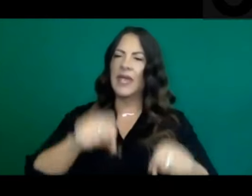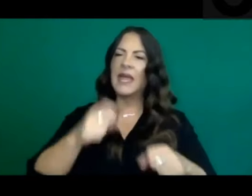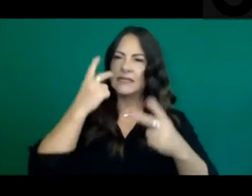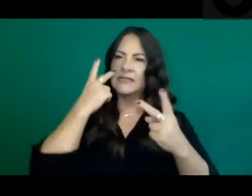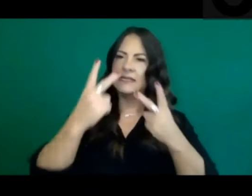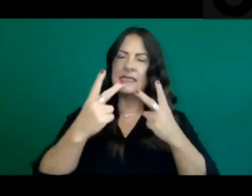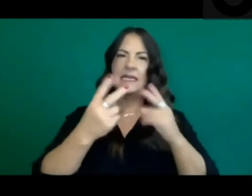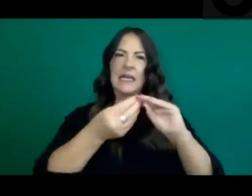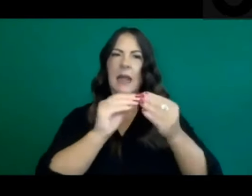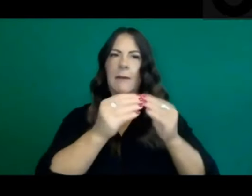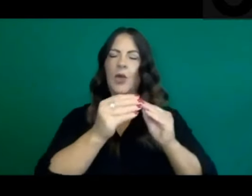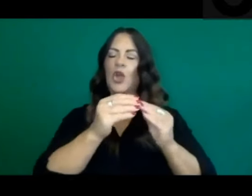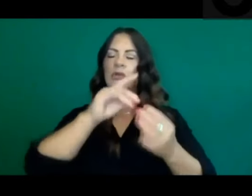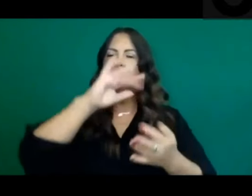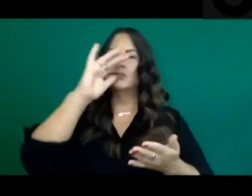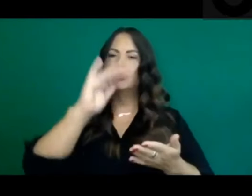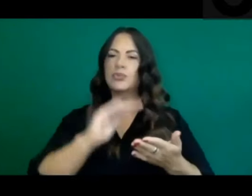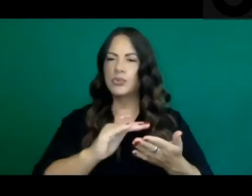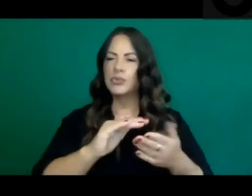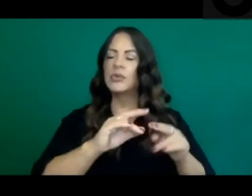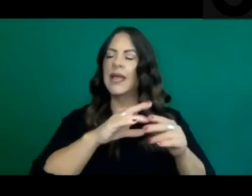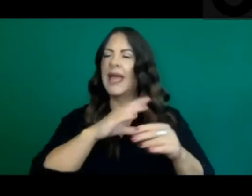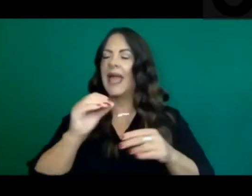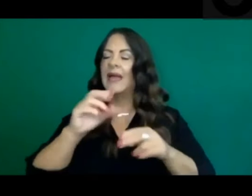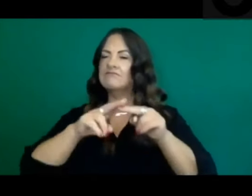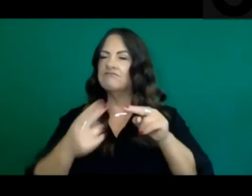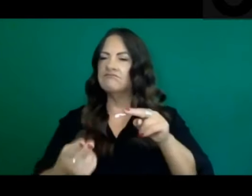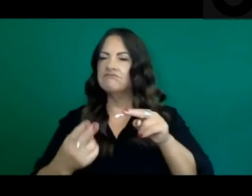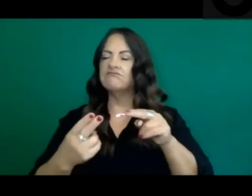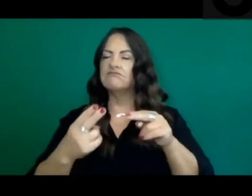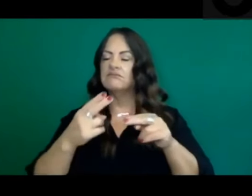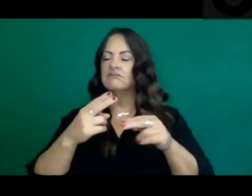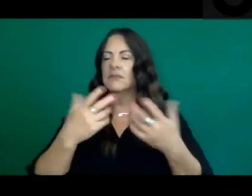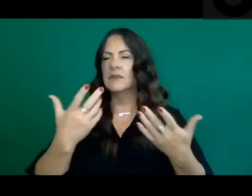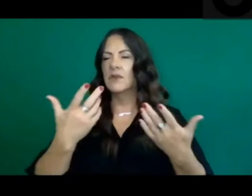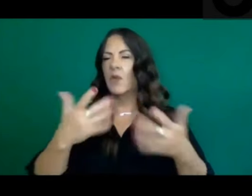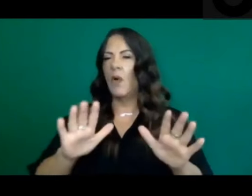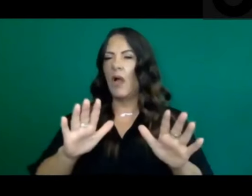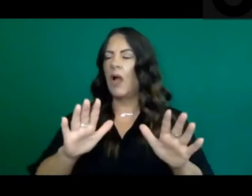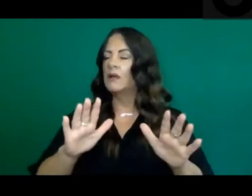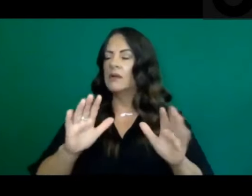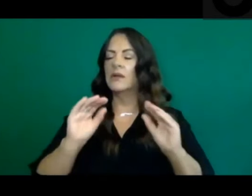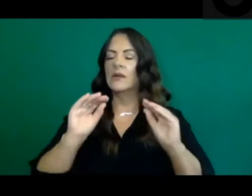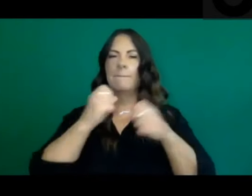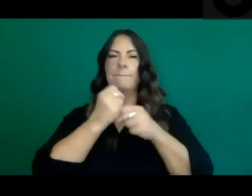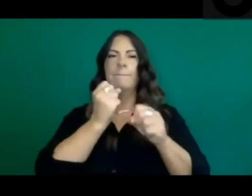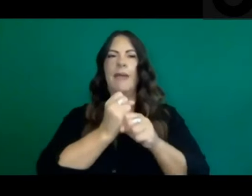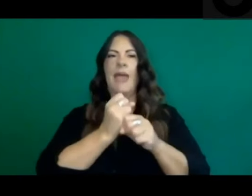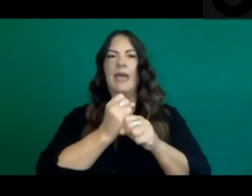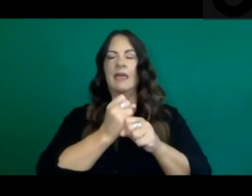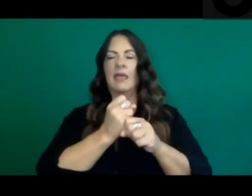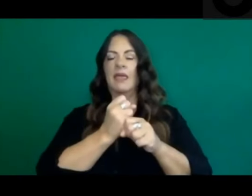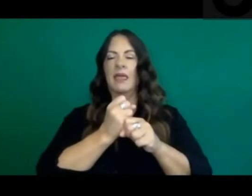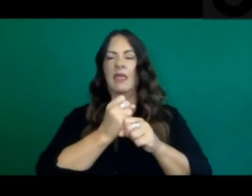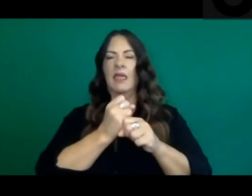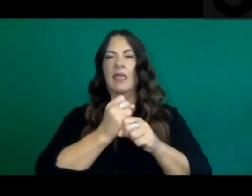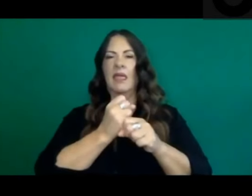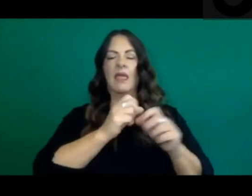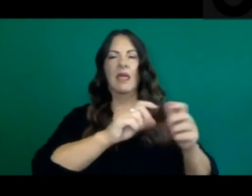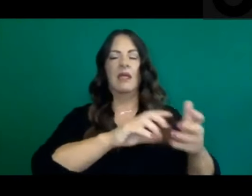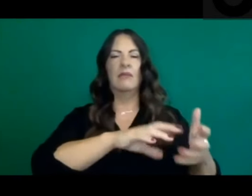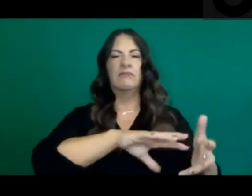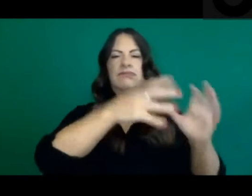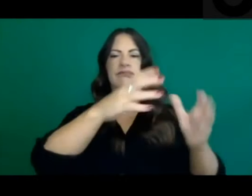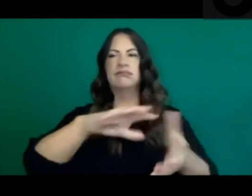higher rates of transmission don't go up so high that it puts a material risk to our healthcare care system's capacity